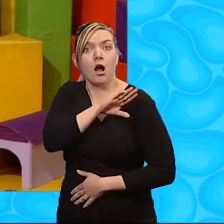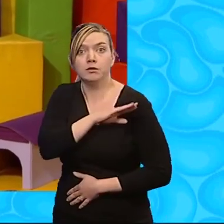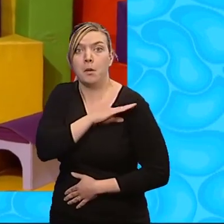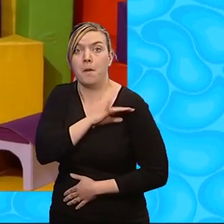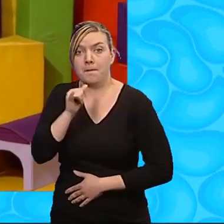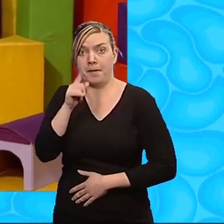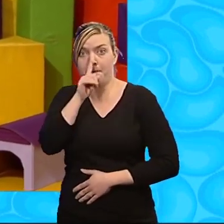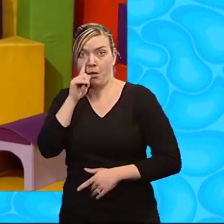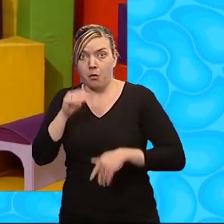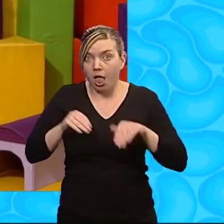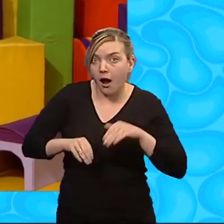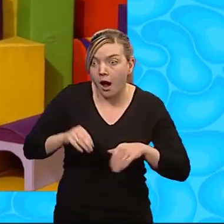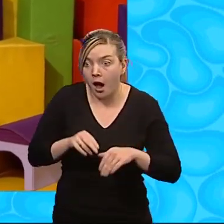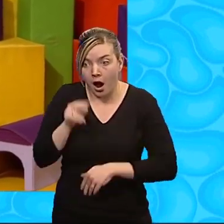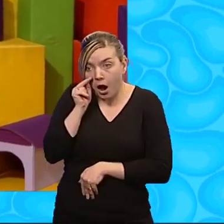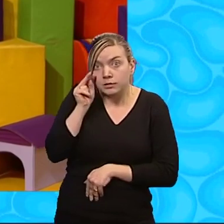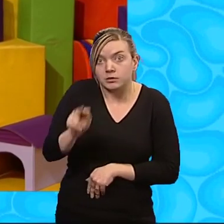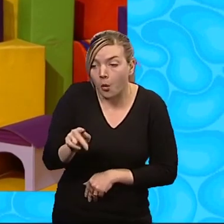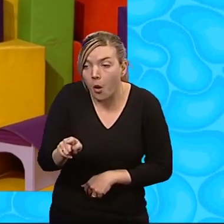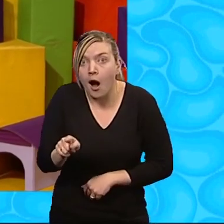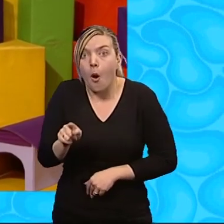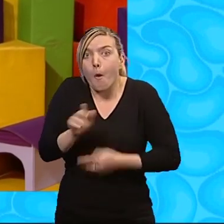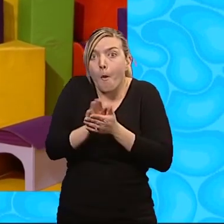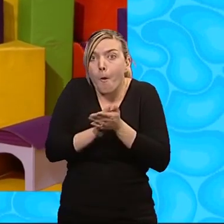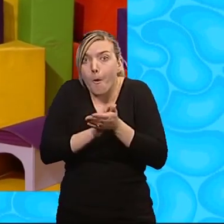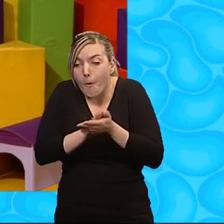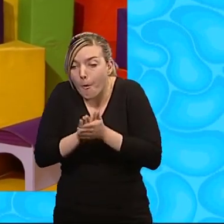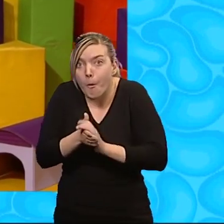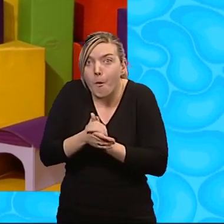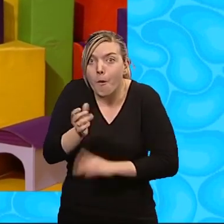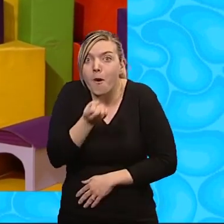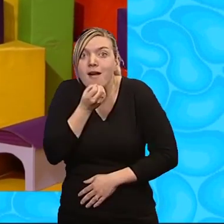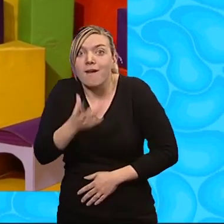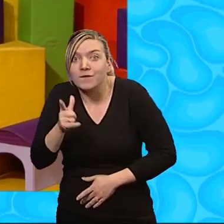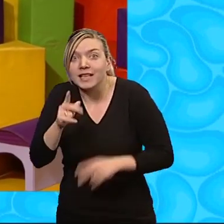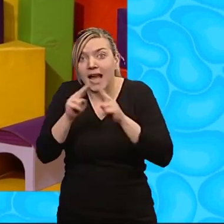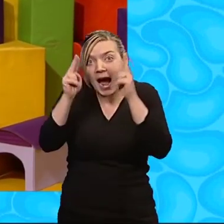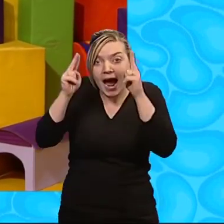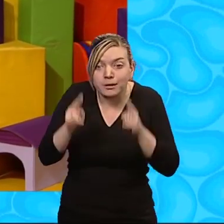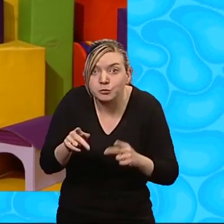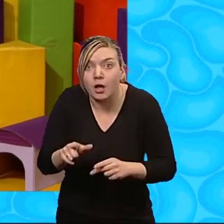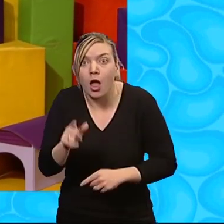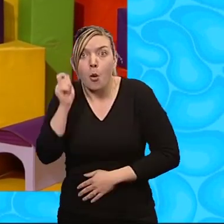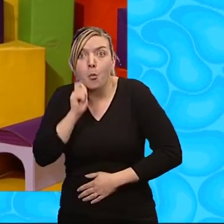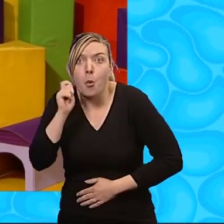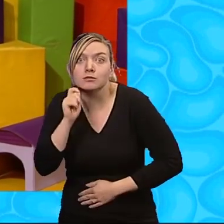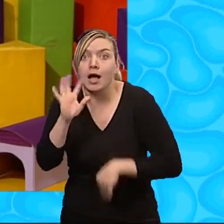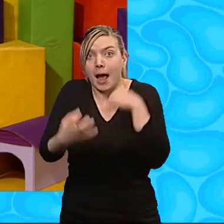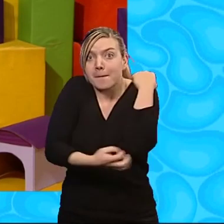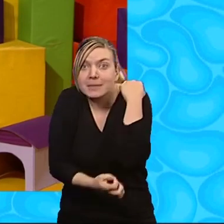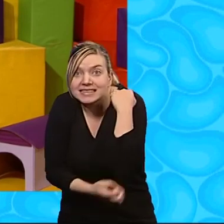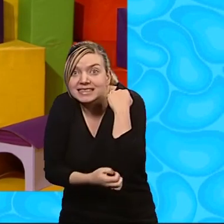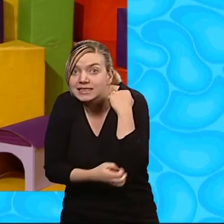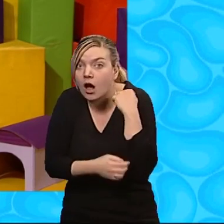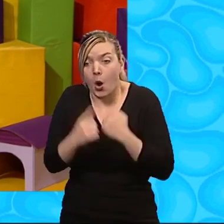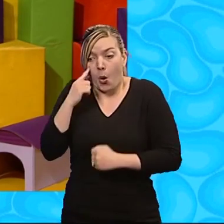a little mouse might come along! Yeah, and he'll say, Wow! Look at that cool-a-rony house! With water and biscuits to eat!